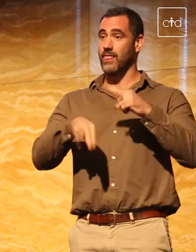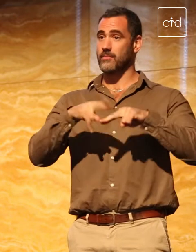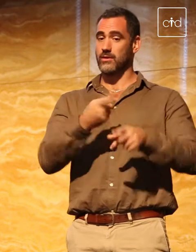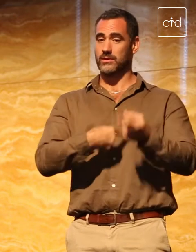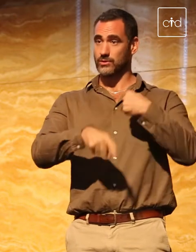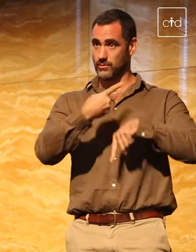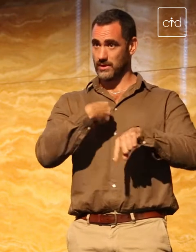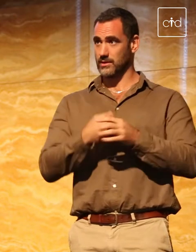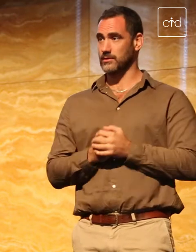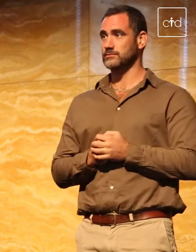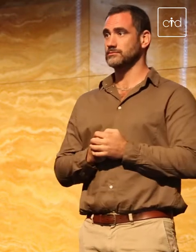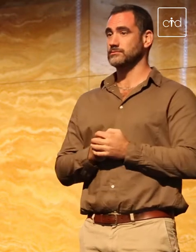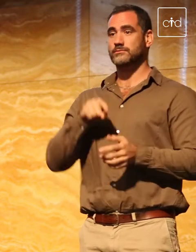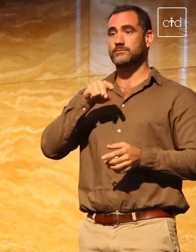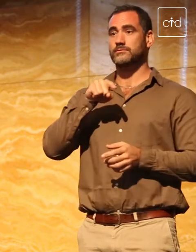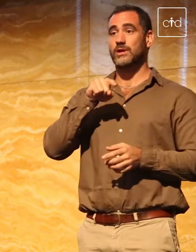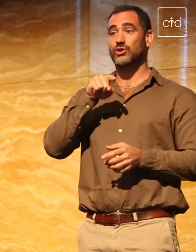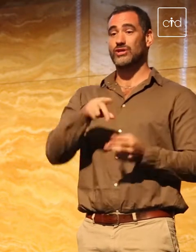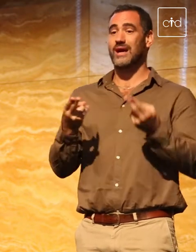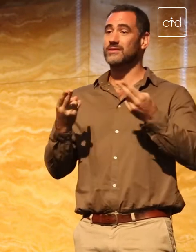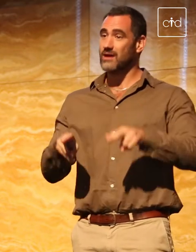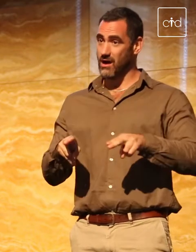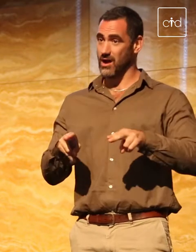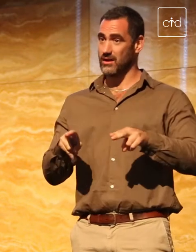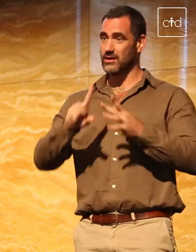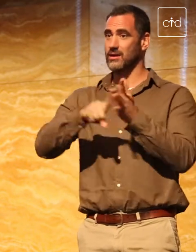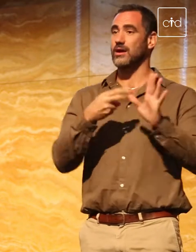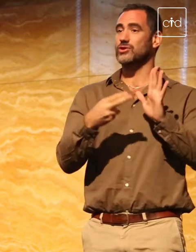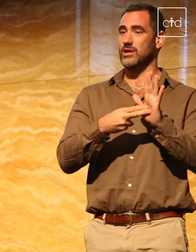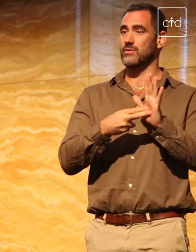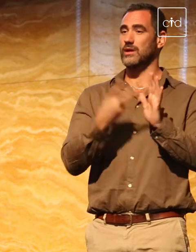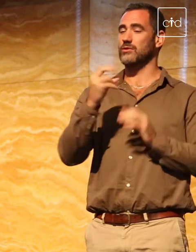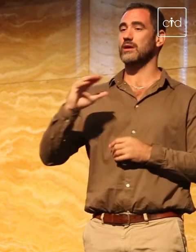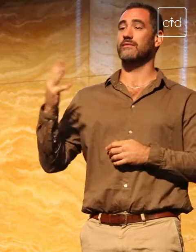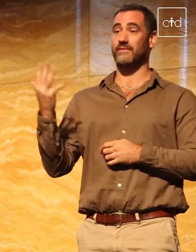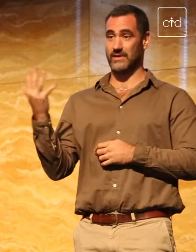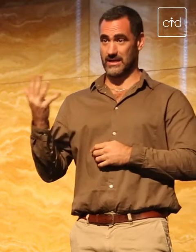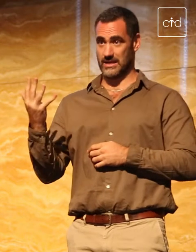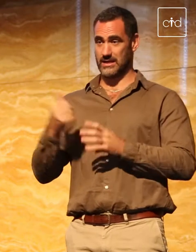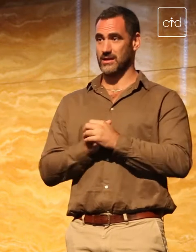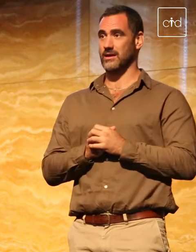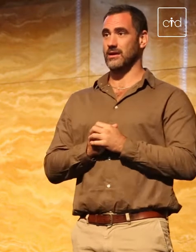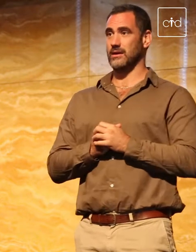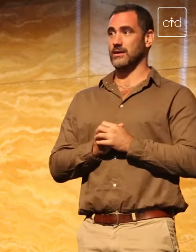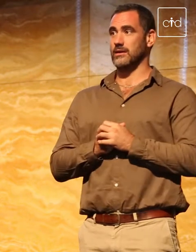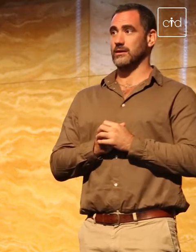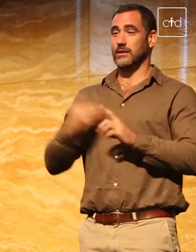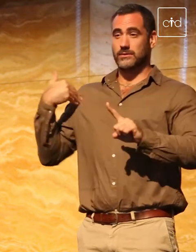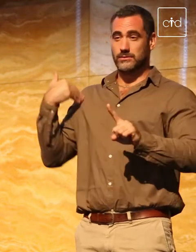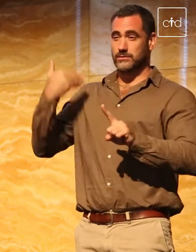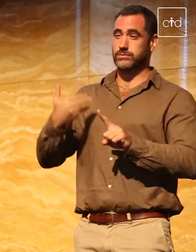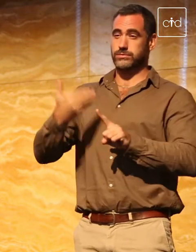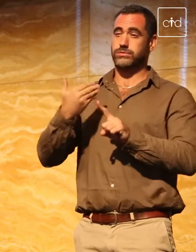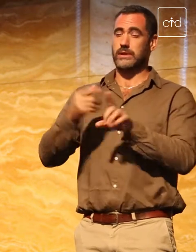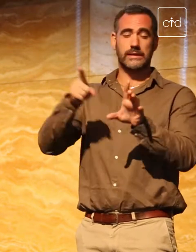she had died in January of 2015 after years of agony, three